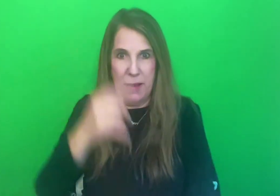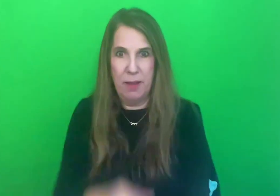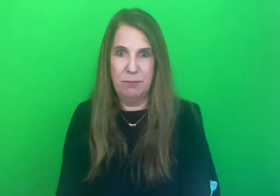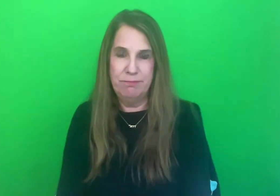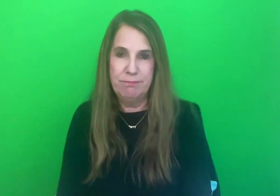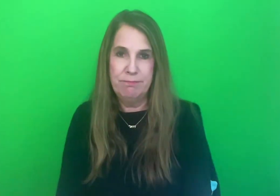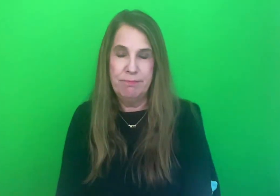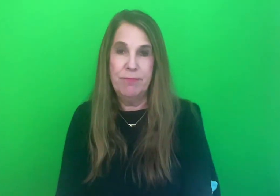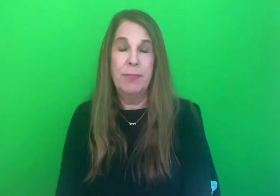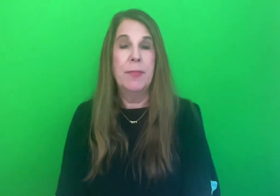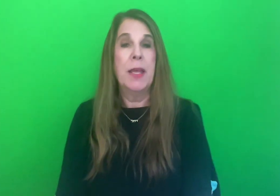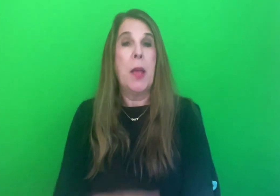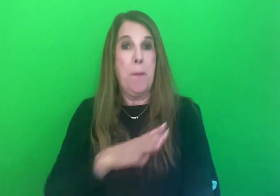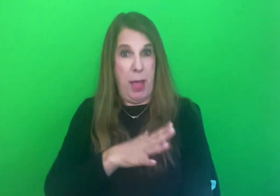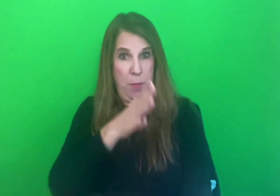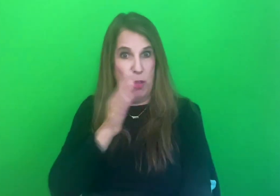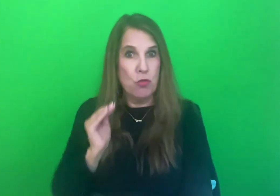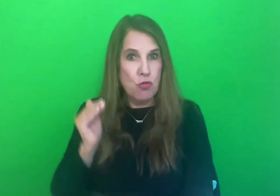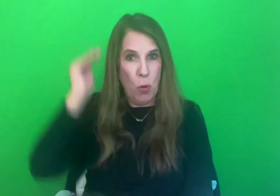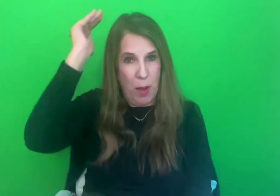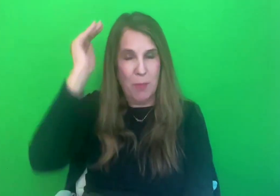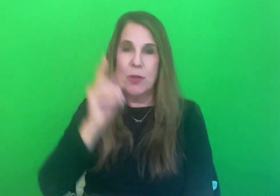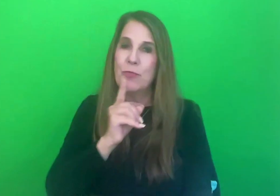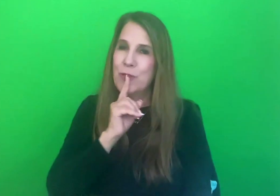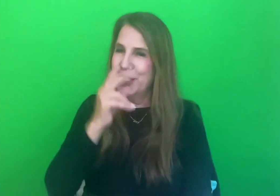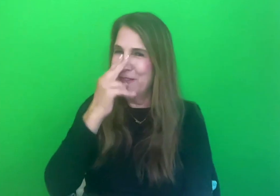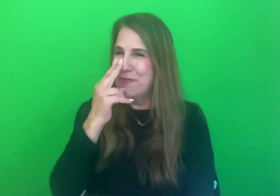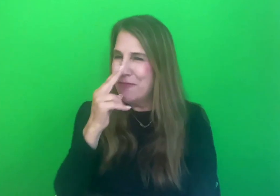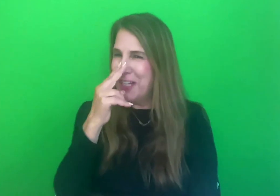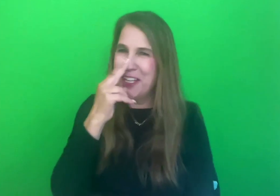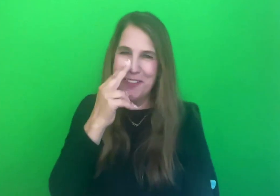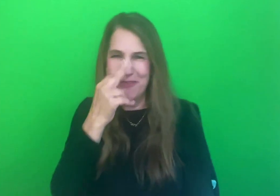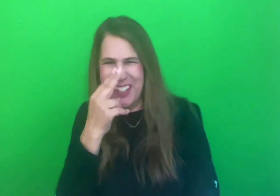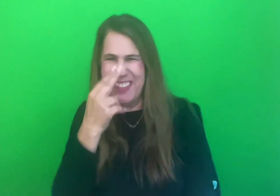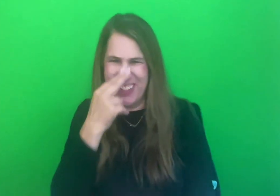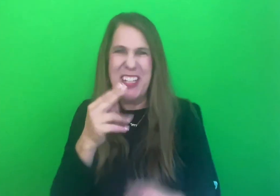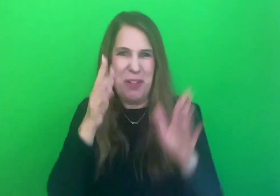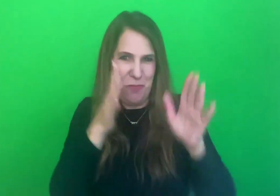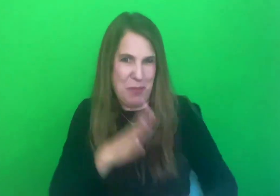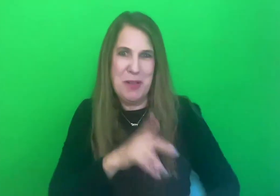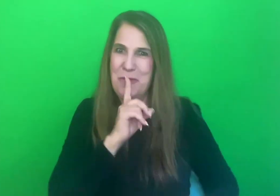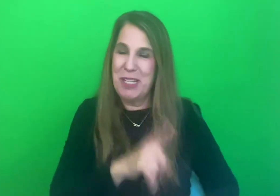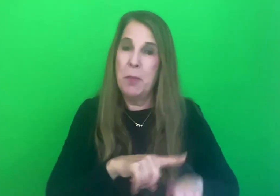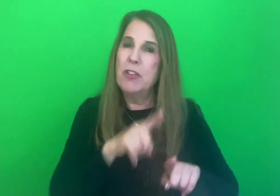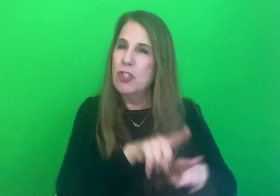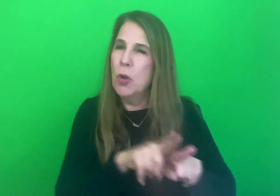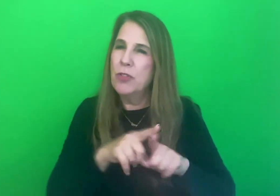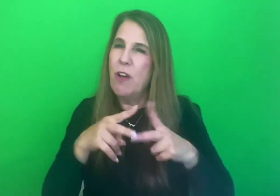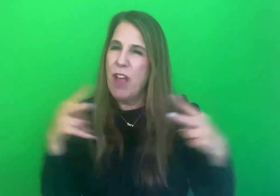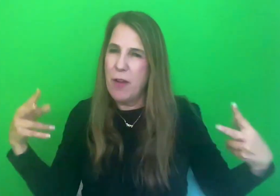As an adult, my mother, while vibrant and funny, really, really funny, was very afraid. She